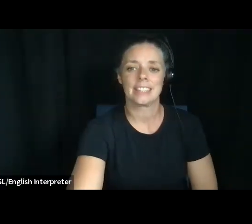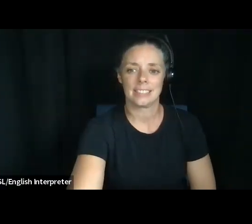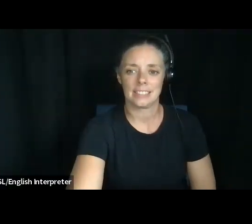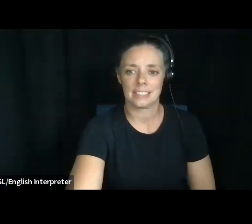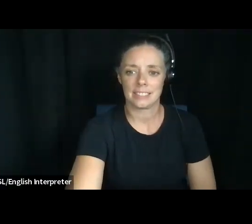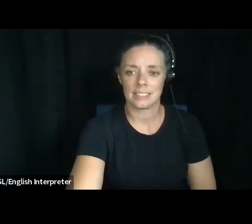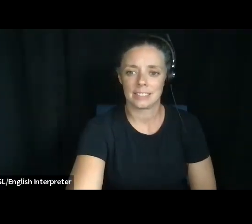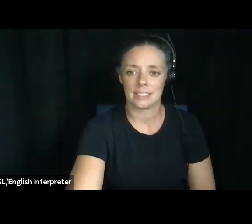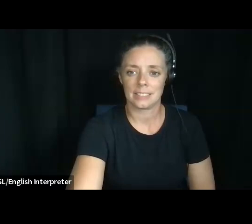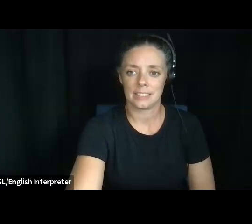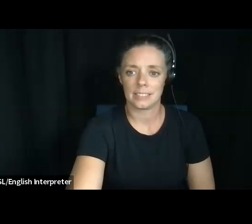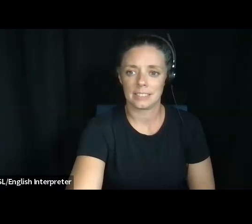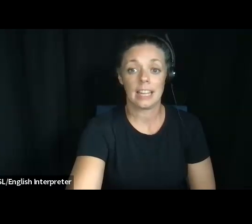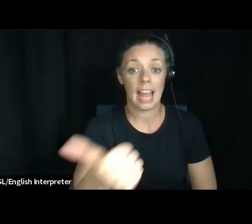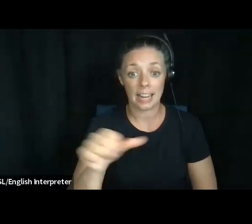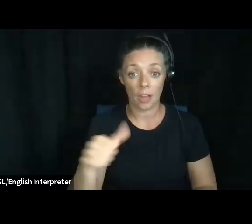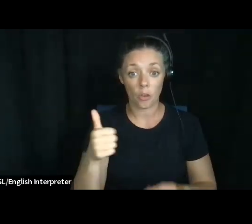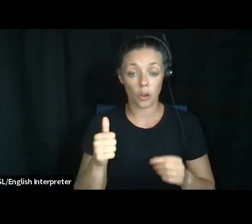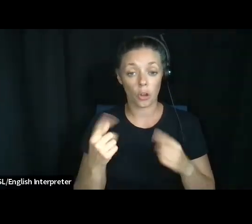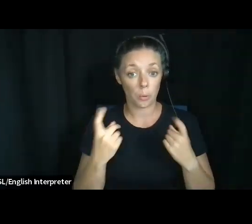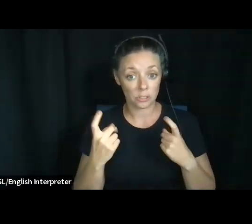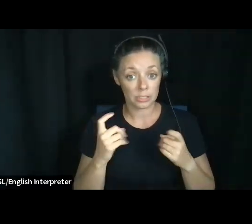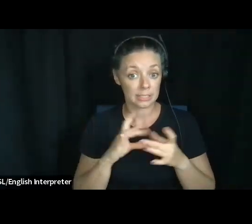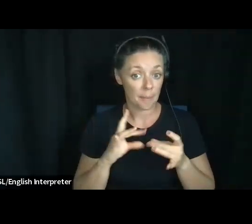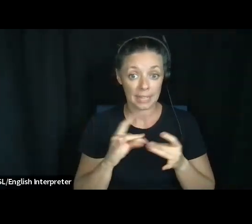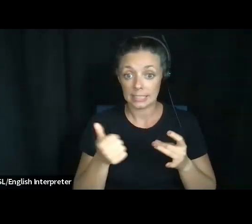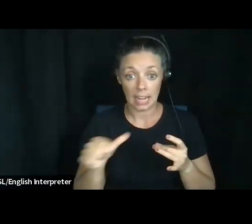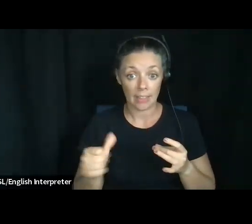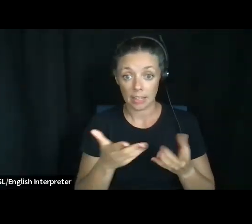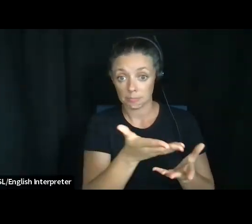Any other questions, comments, anything?